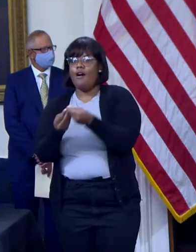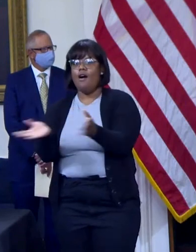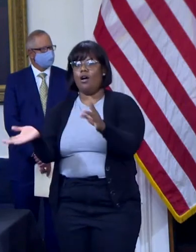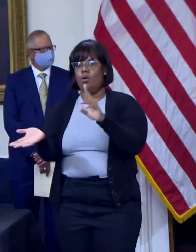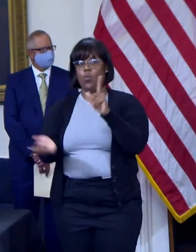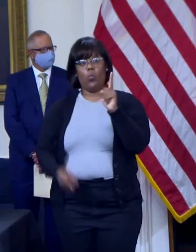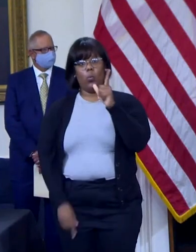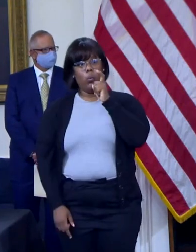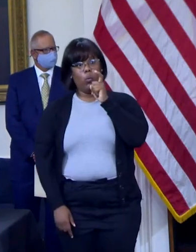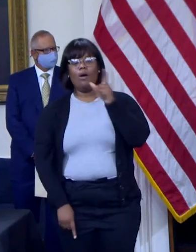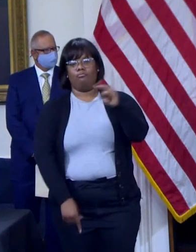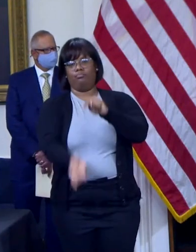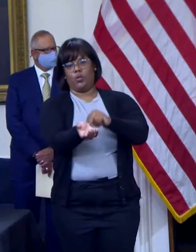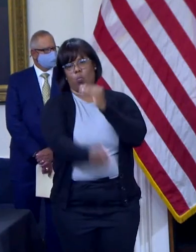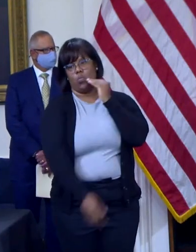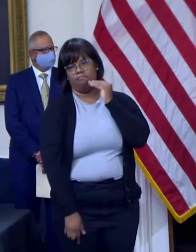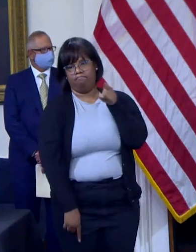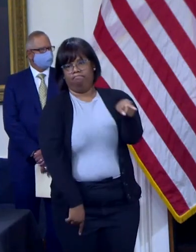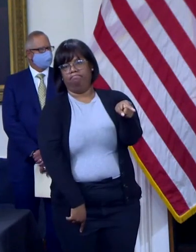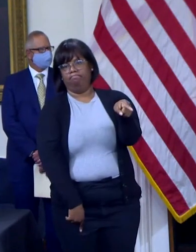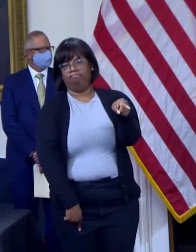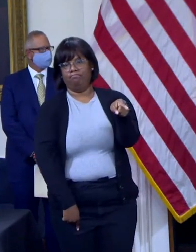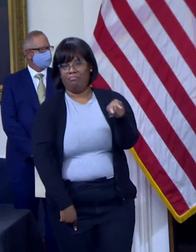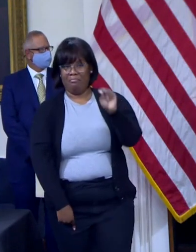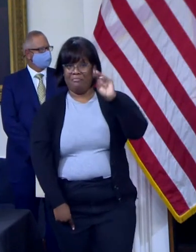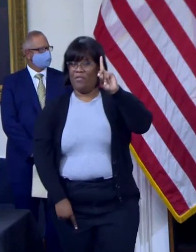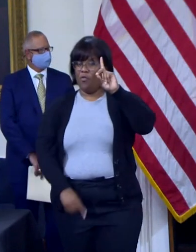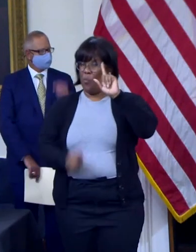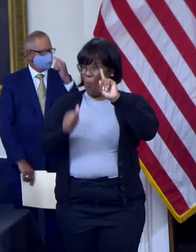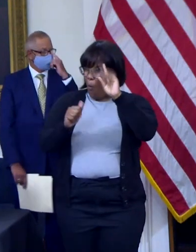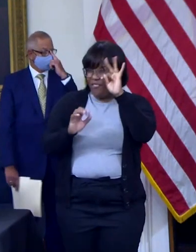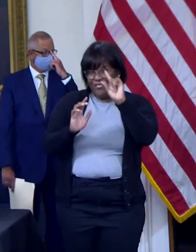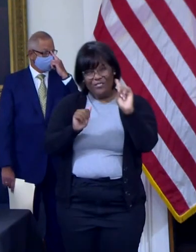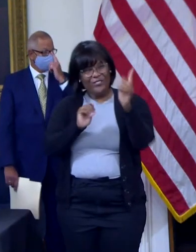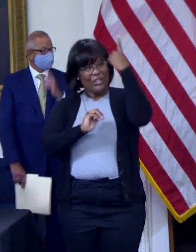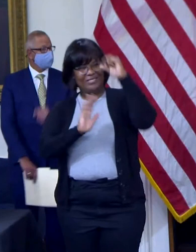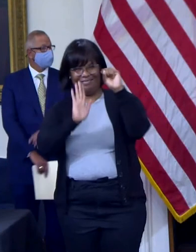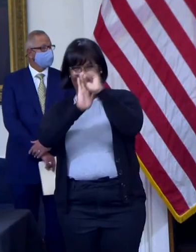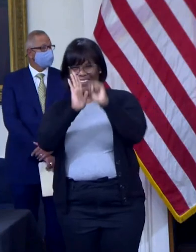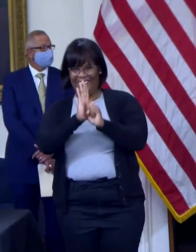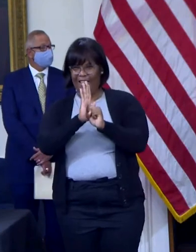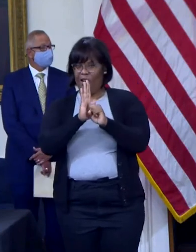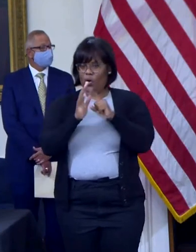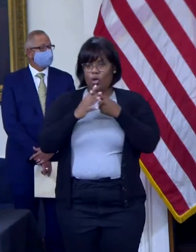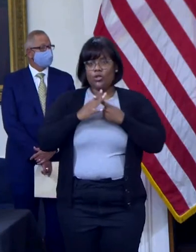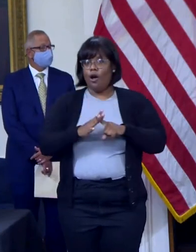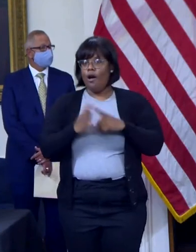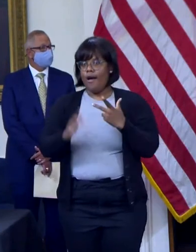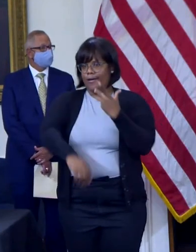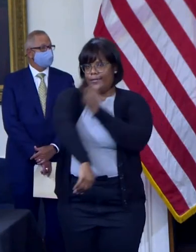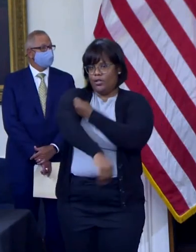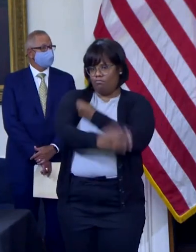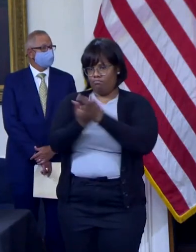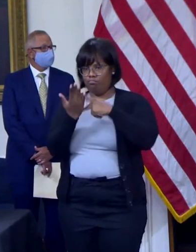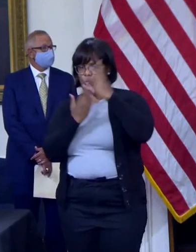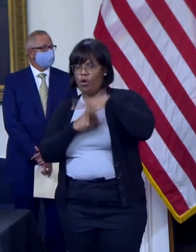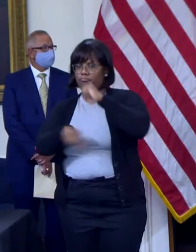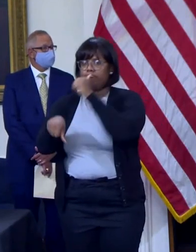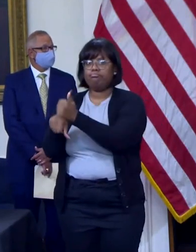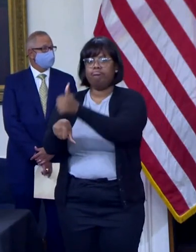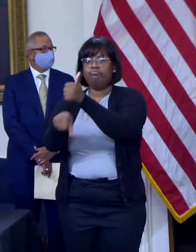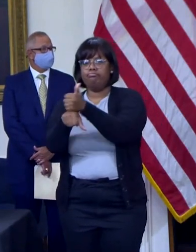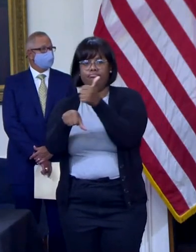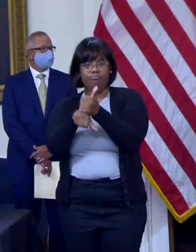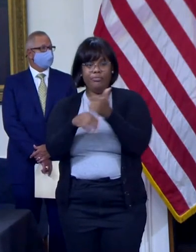Maryland became one of the first states in the nation to activate the federal long-term care vaccination program, prioritizing the staff